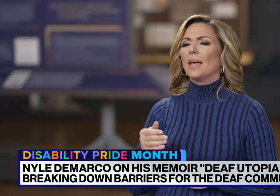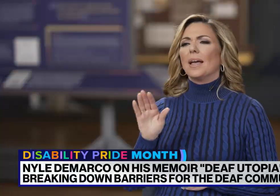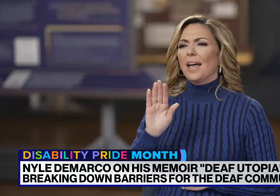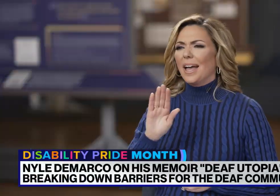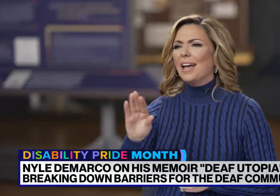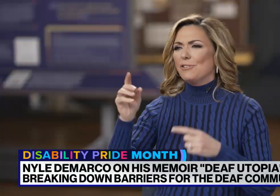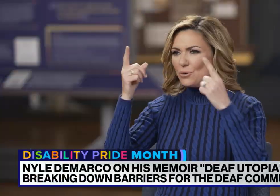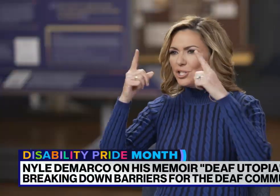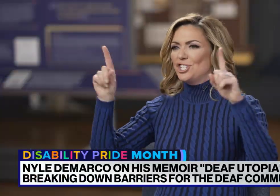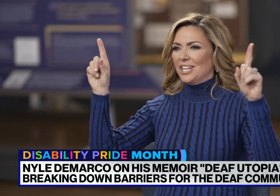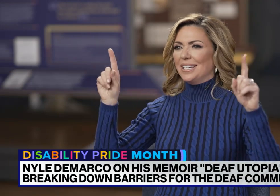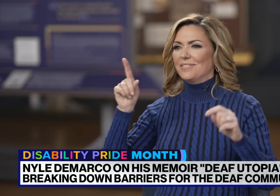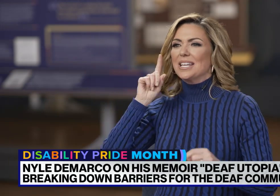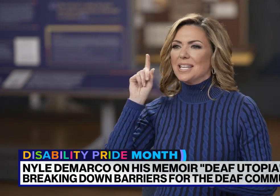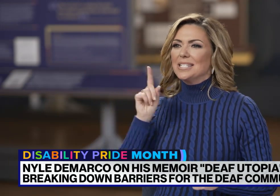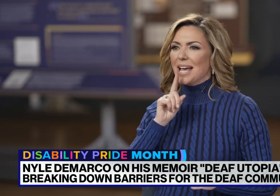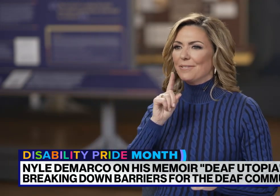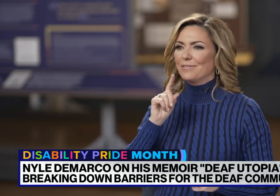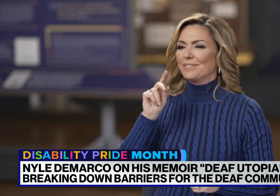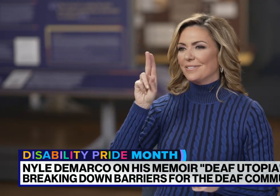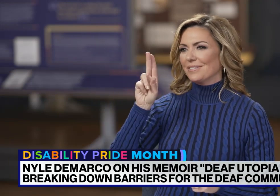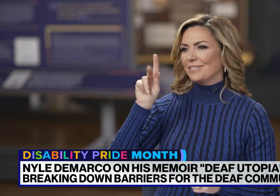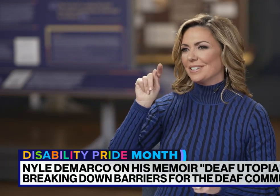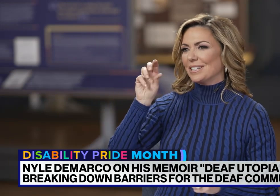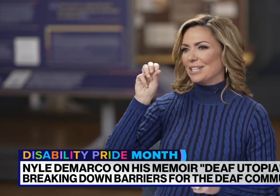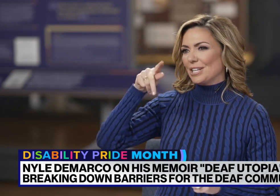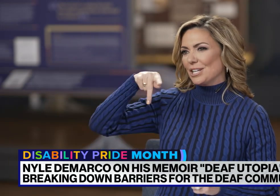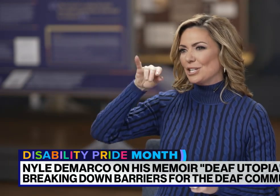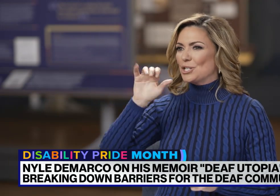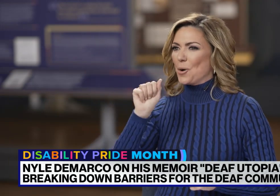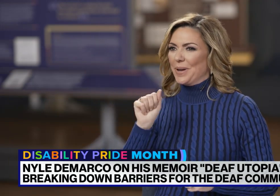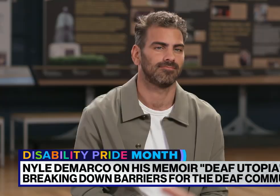Have you achieved Deaf Utopia?